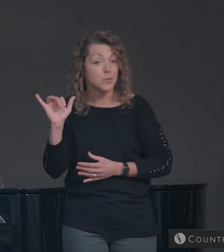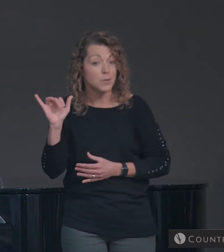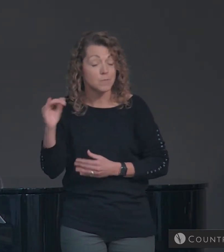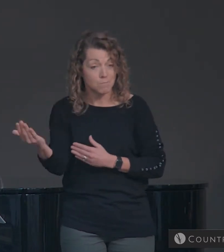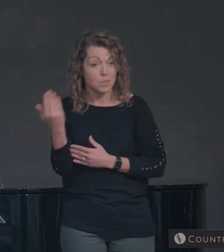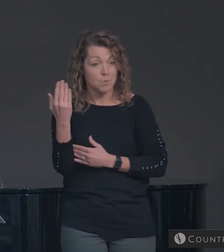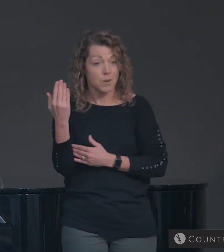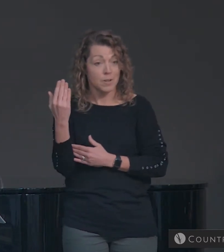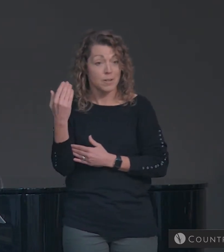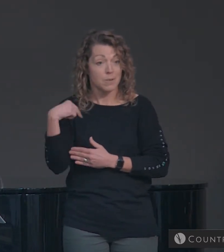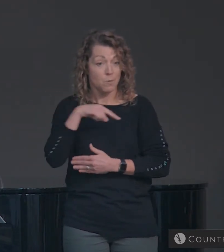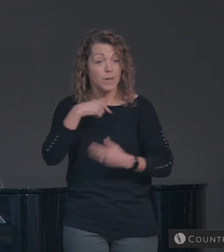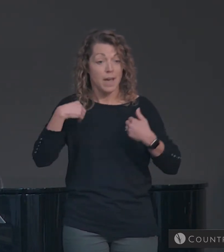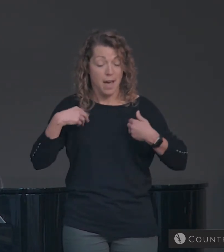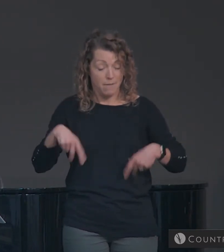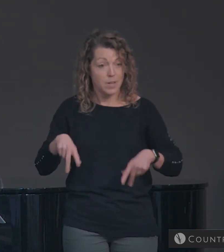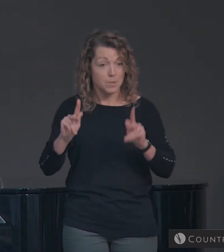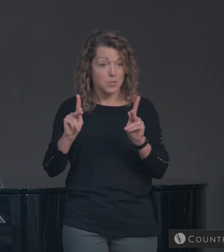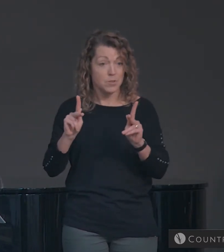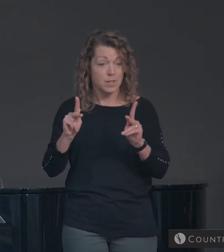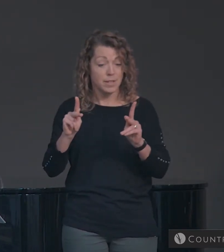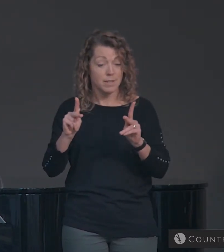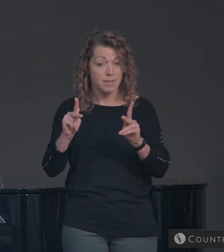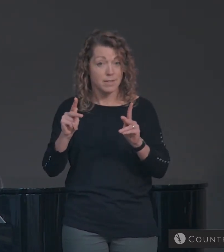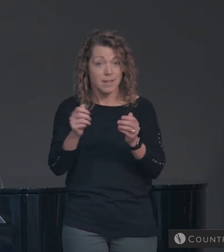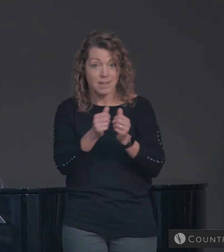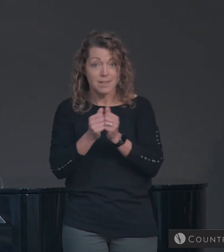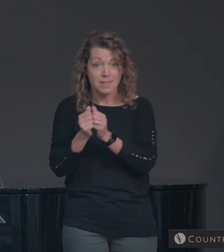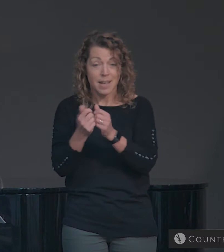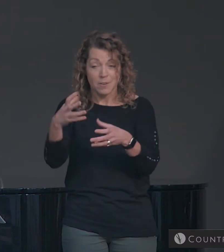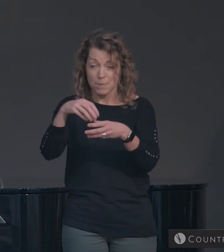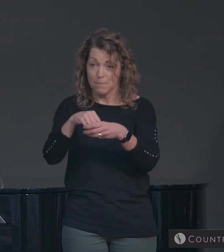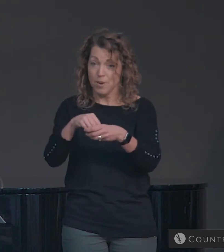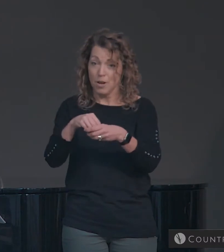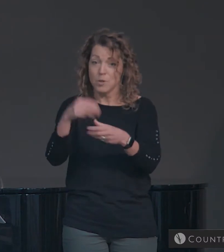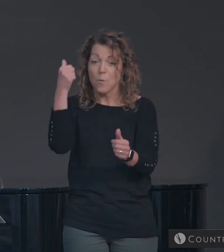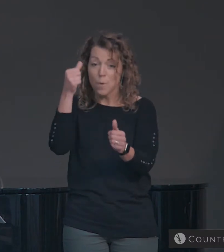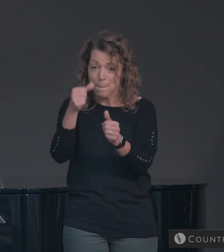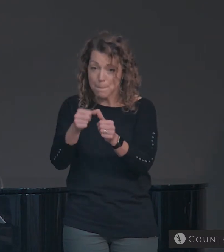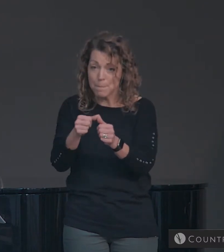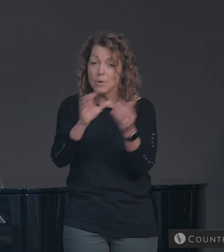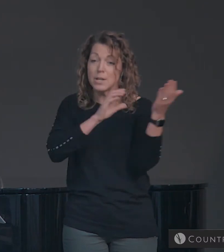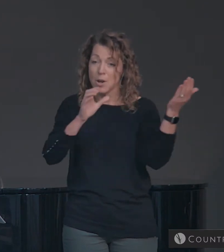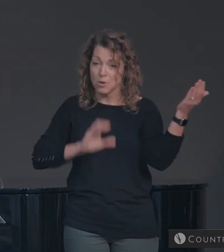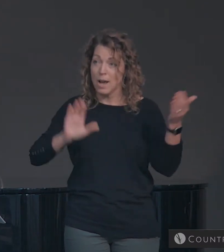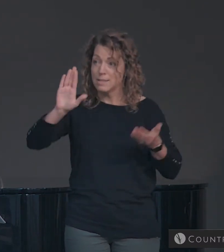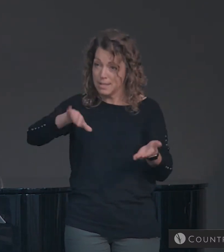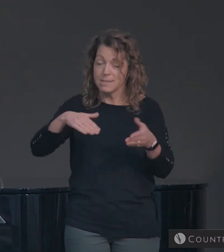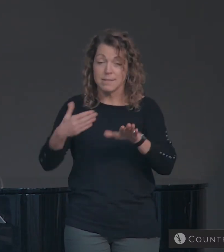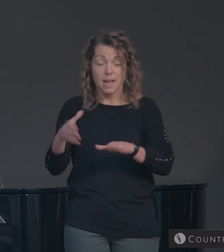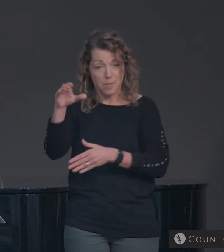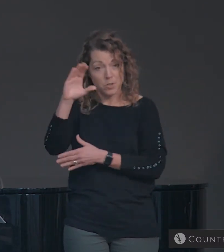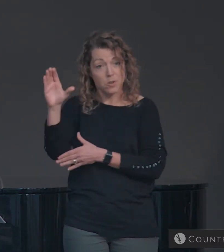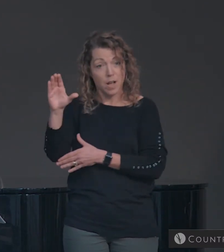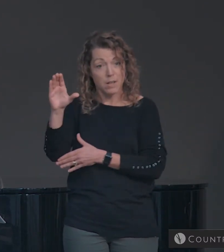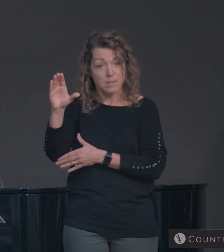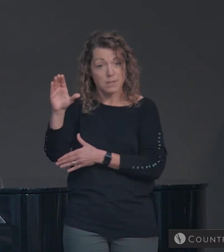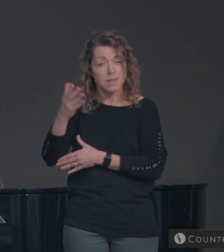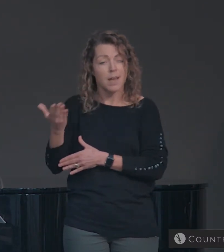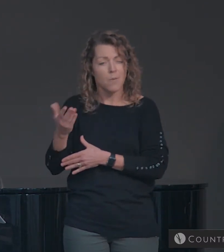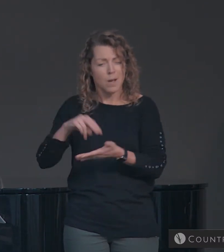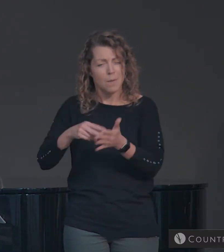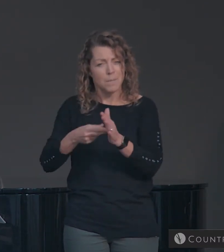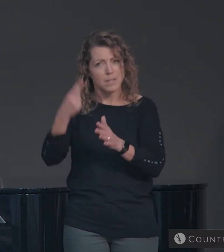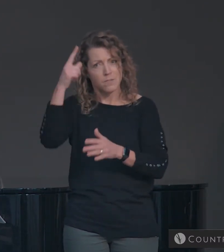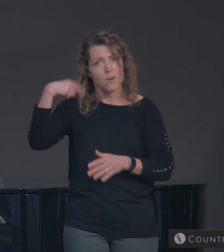great privilege To participate together in remembering Christ's death on the cross And what that means to the believer